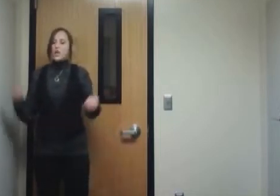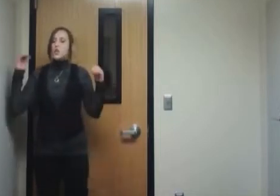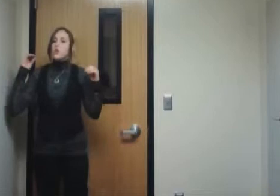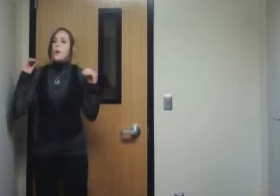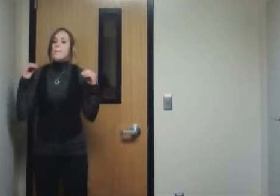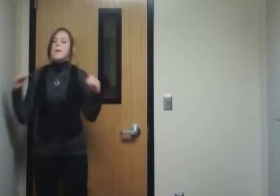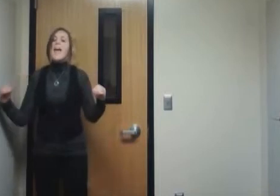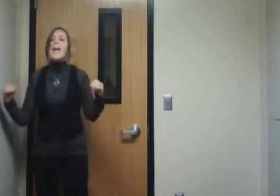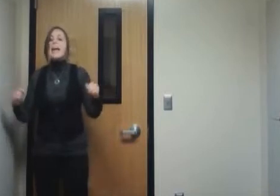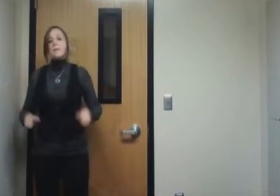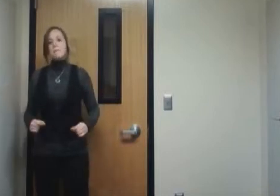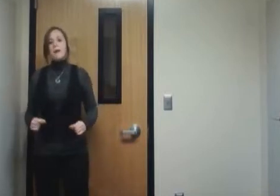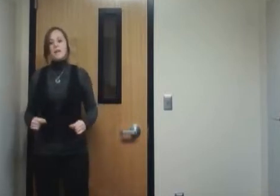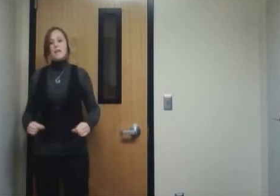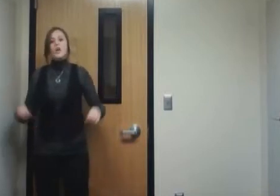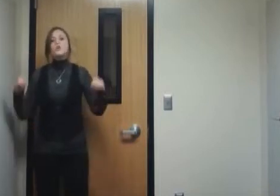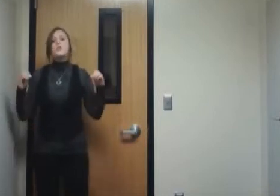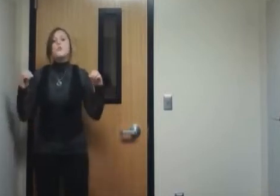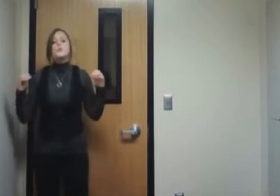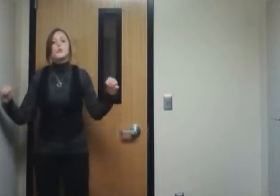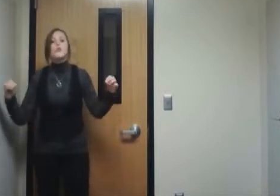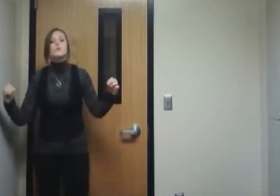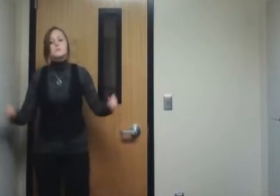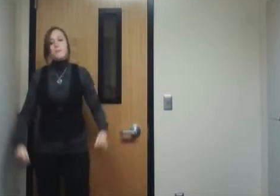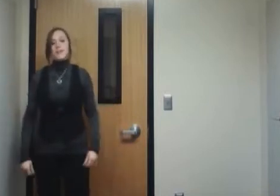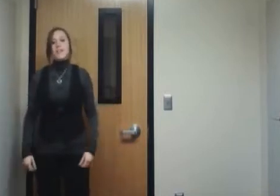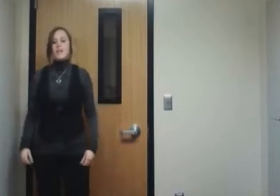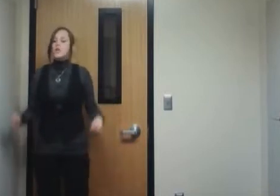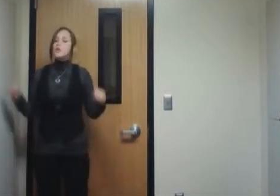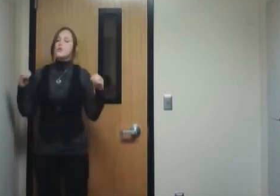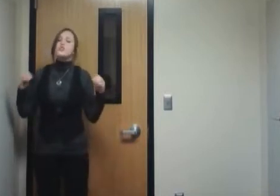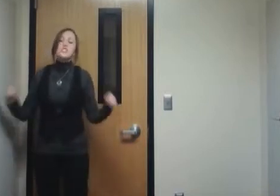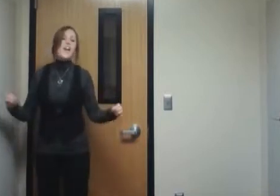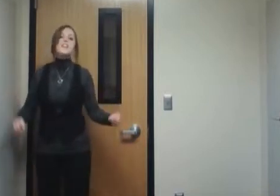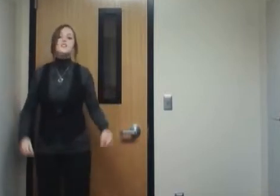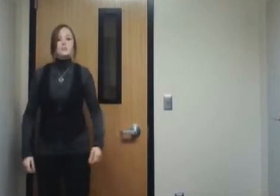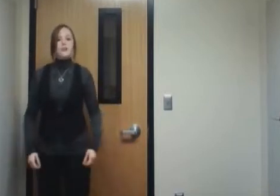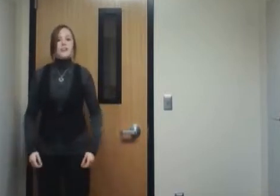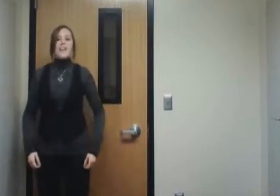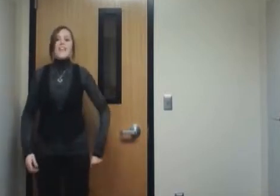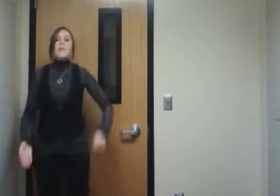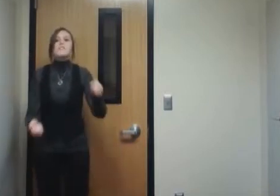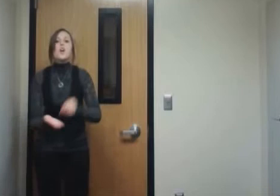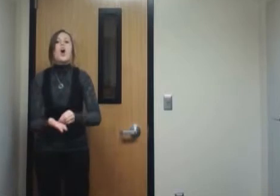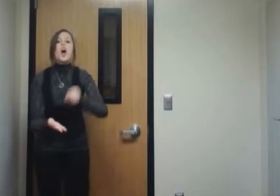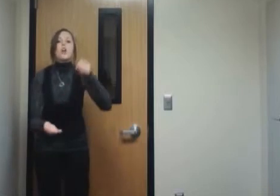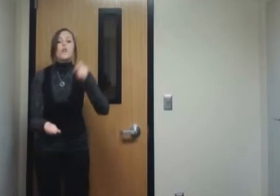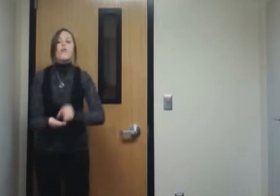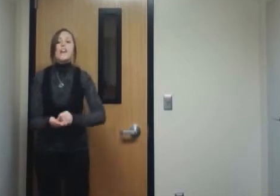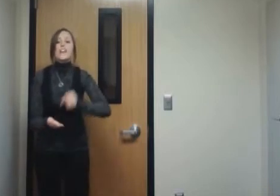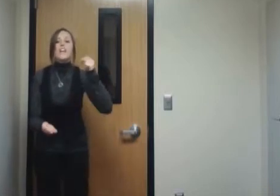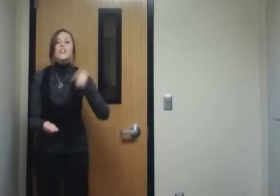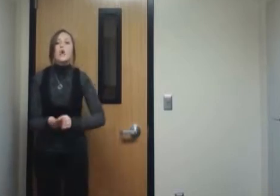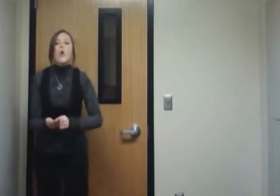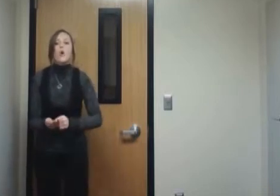You pay money to lose money to change money that was already yours